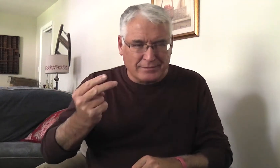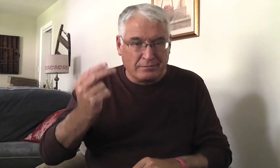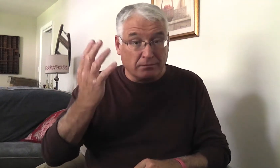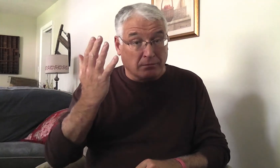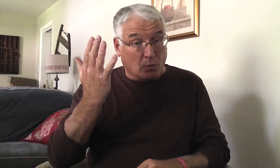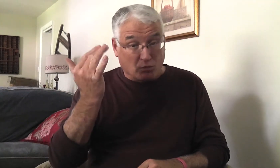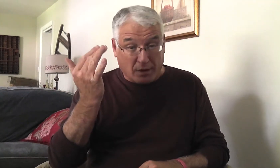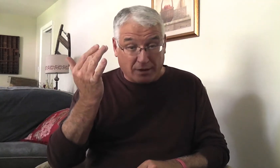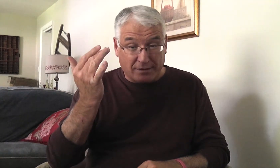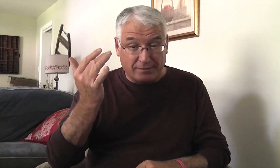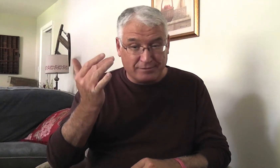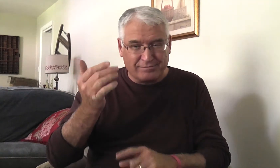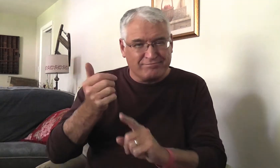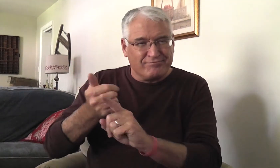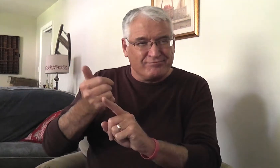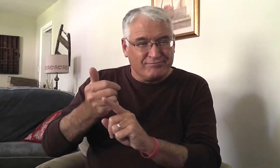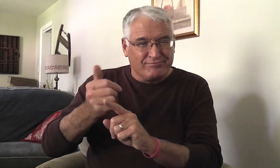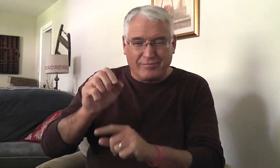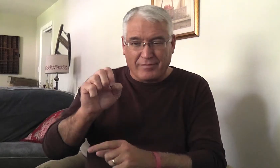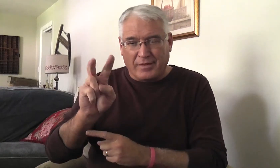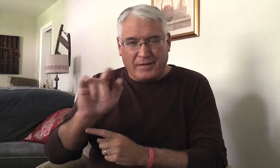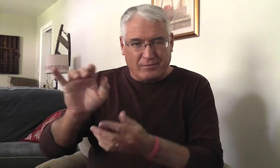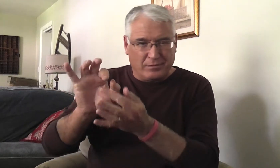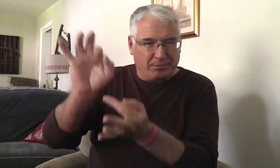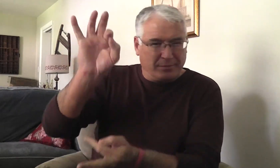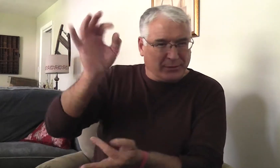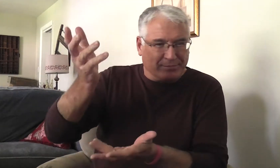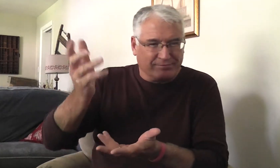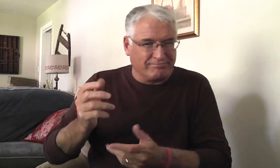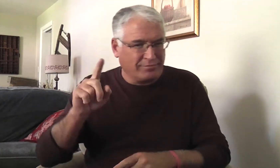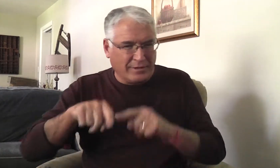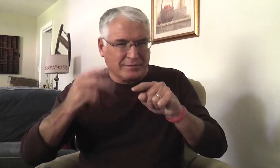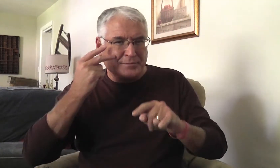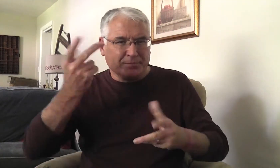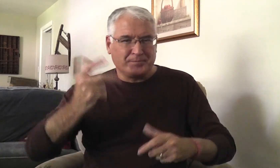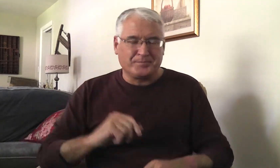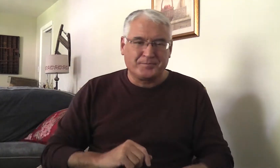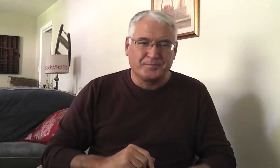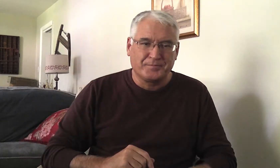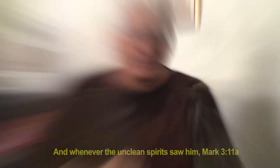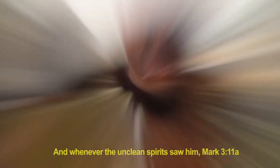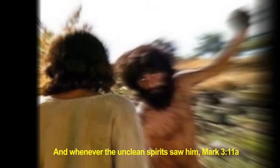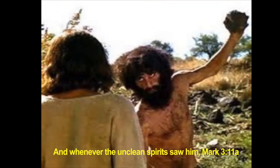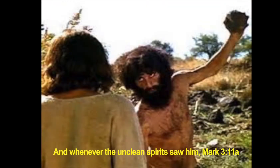demons that were within him. And the reason is because they were evil spirits. couldn't see them.